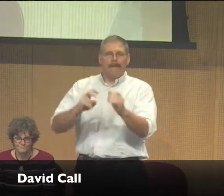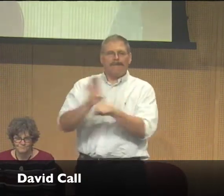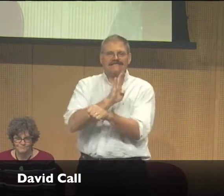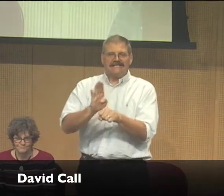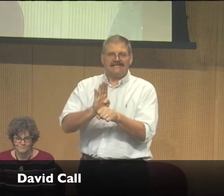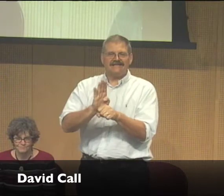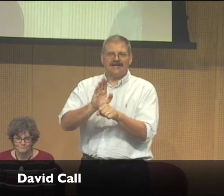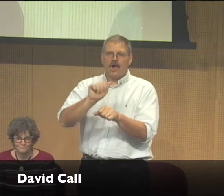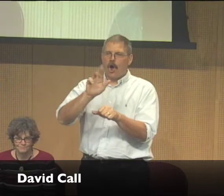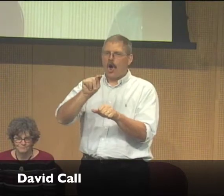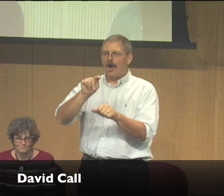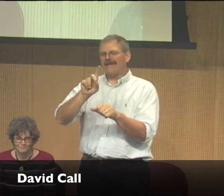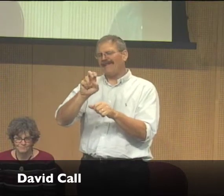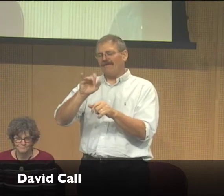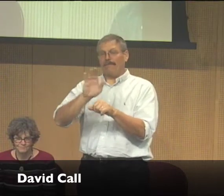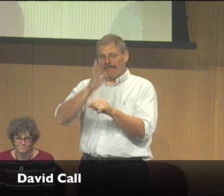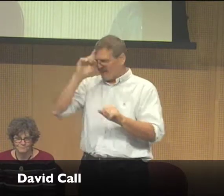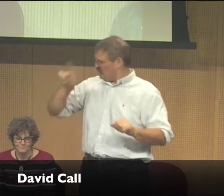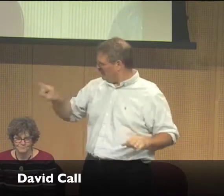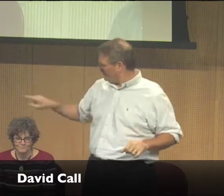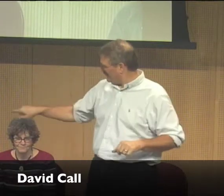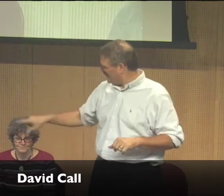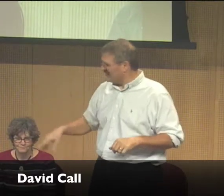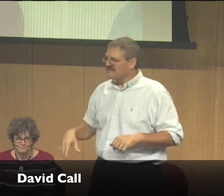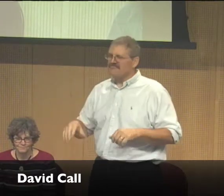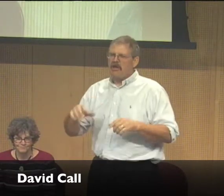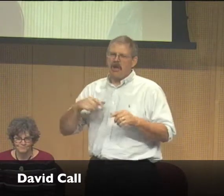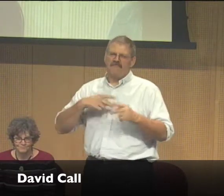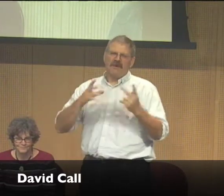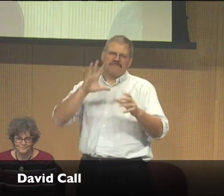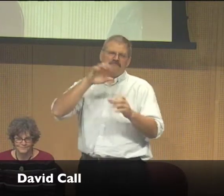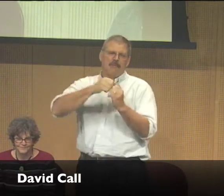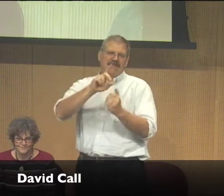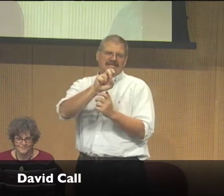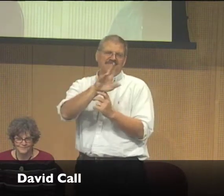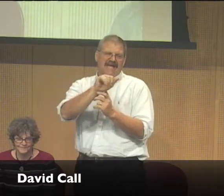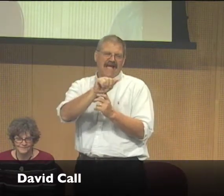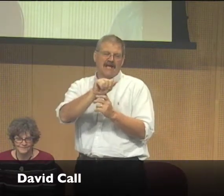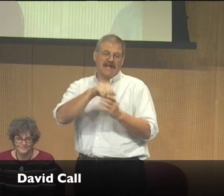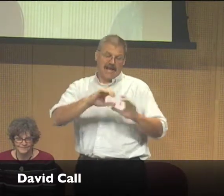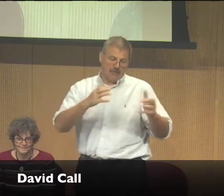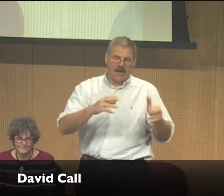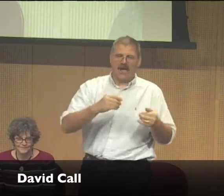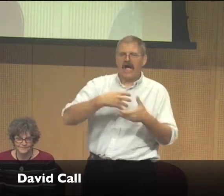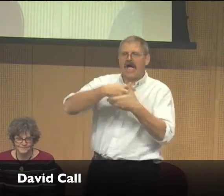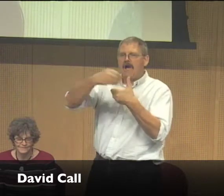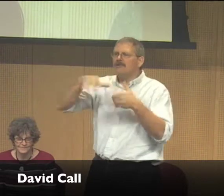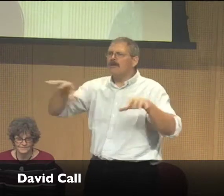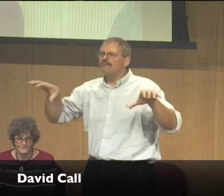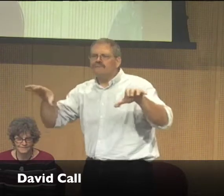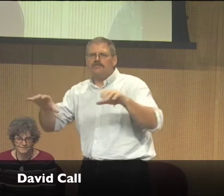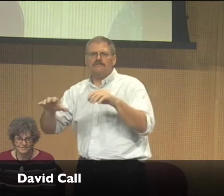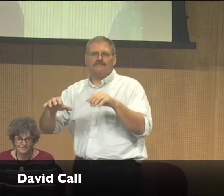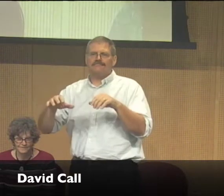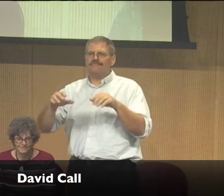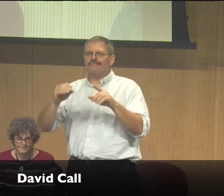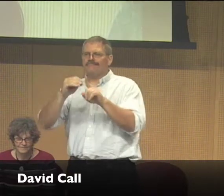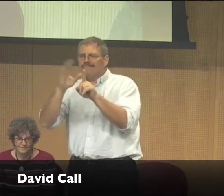Okay, and then I also explored with my students these famous Divya artists who have their own businesses in